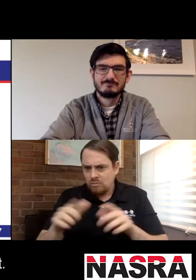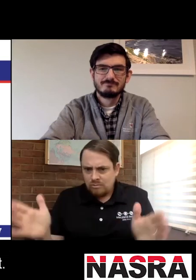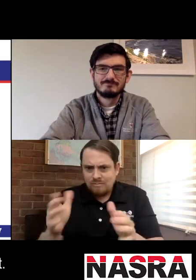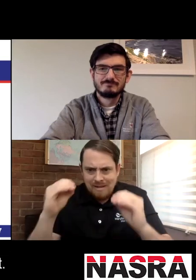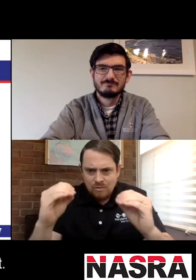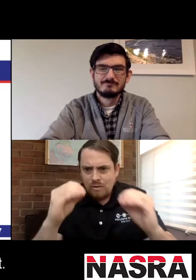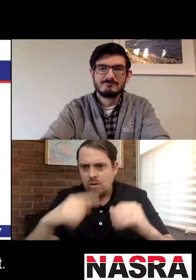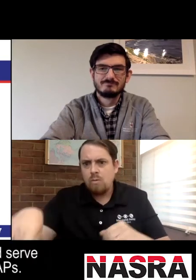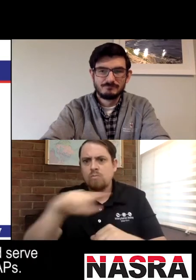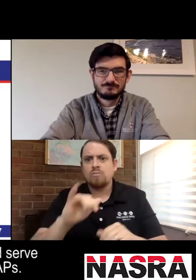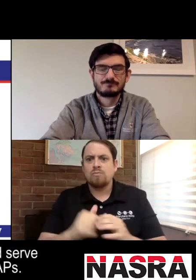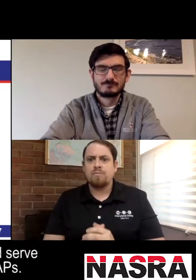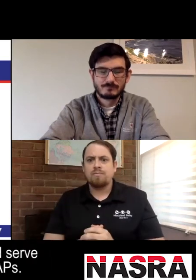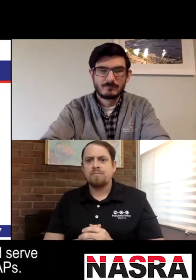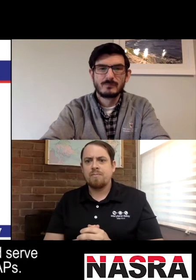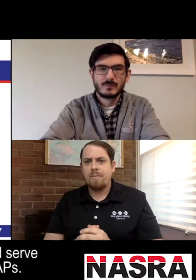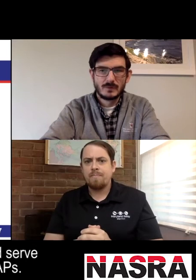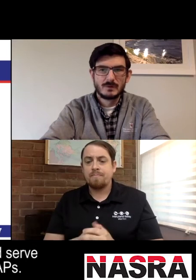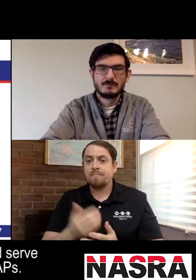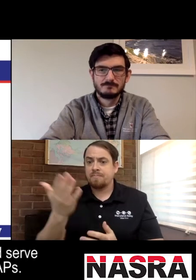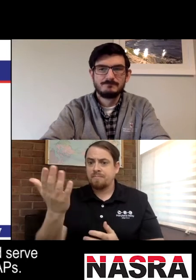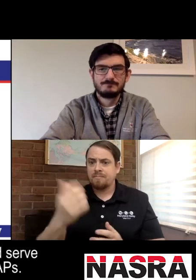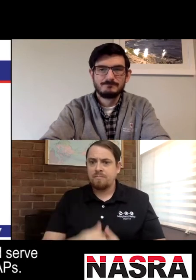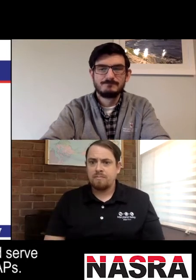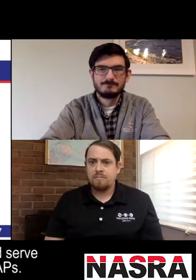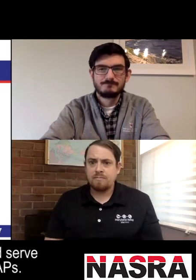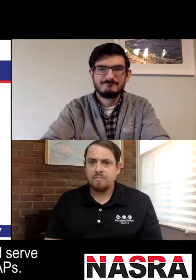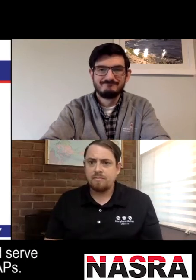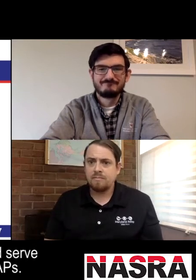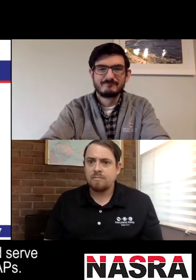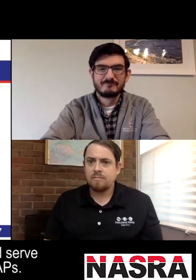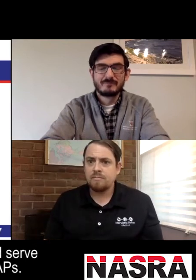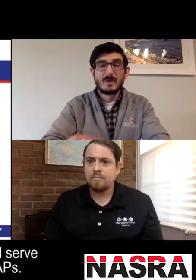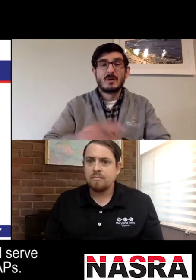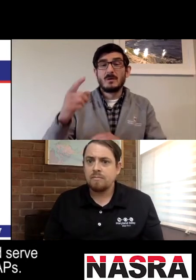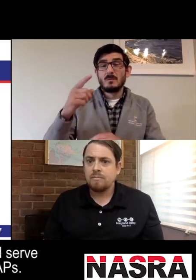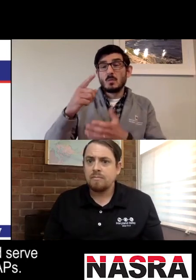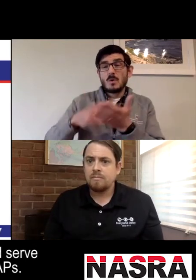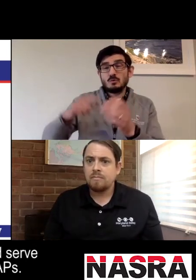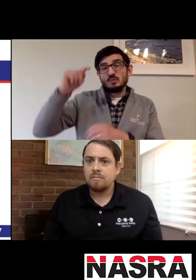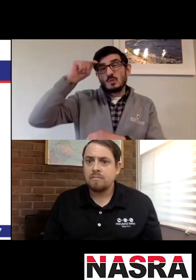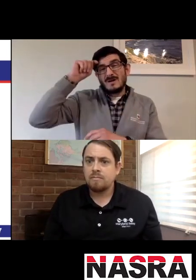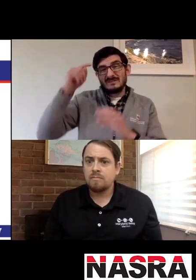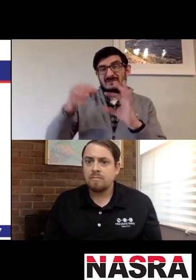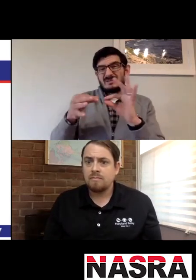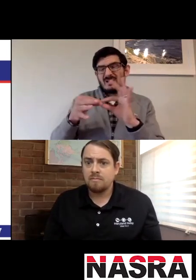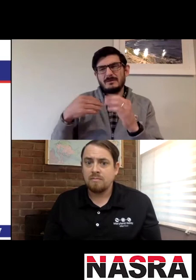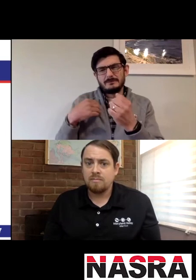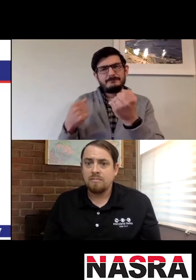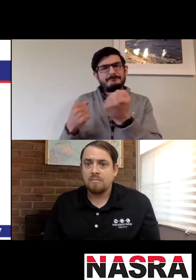That's particularly significant. So I encourage you all to do that and serve as educators to your local peace apps. David.